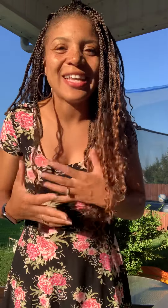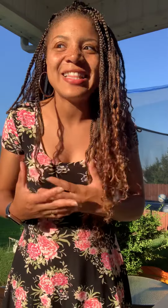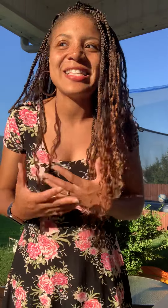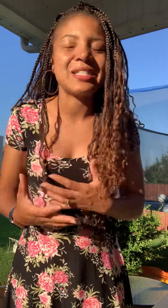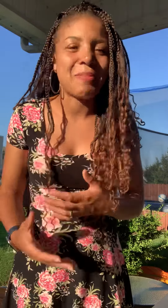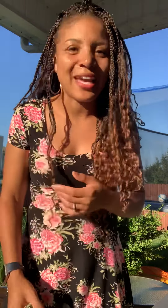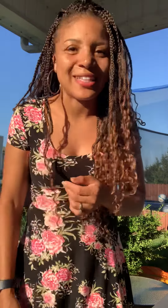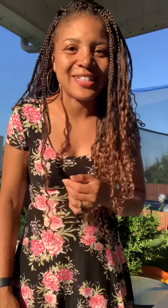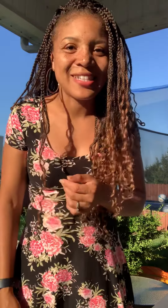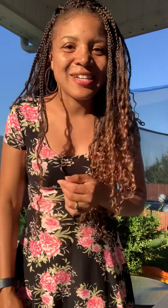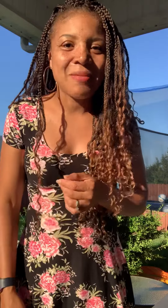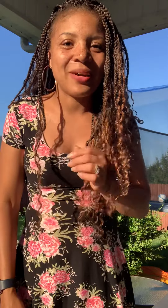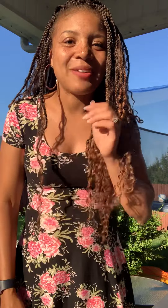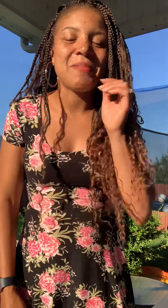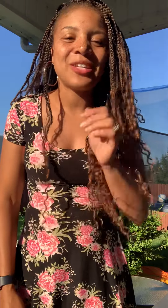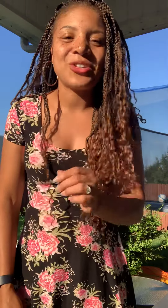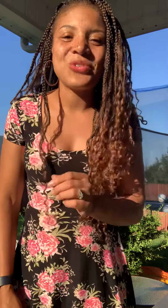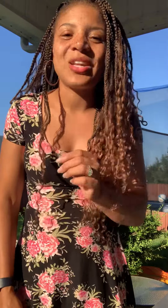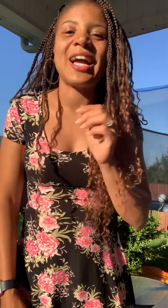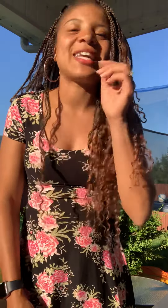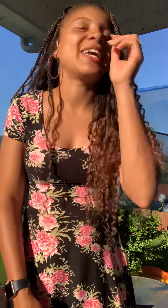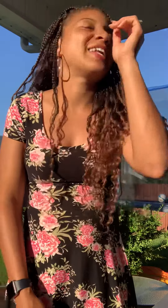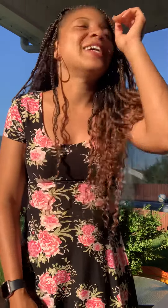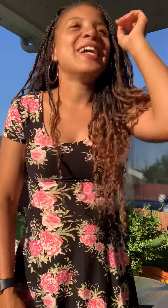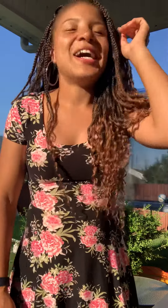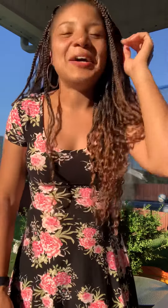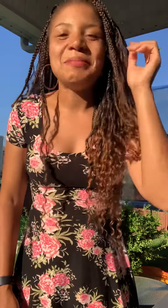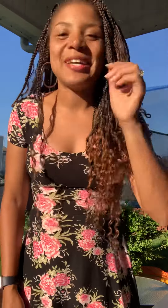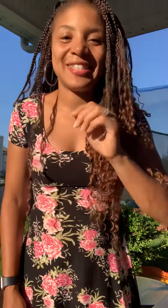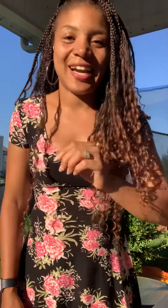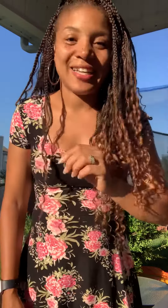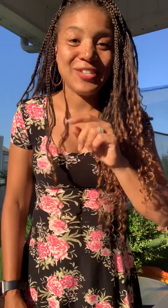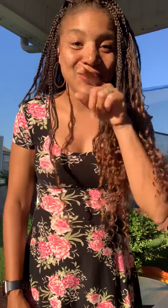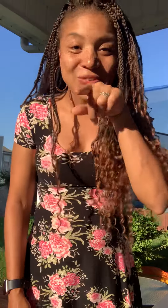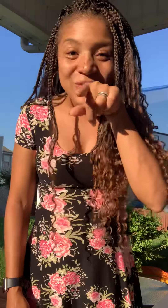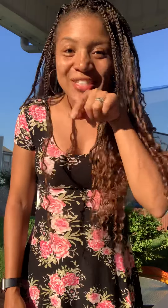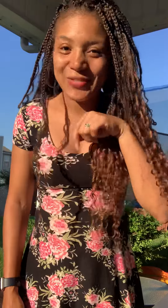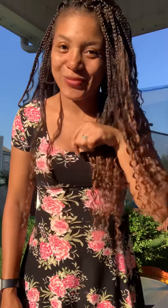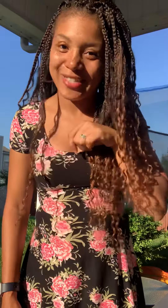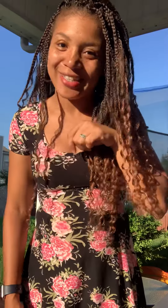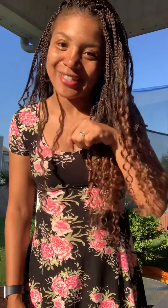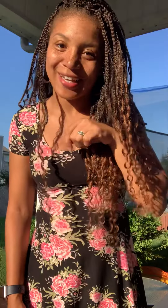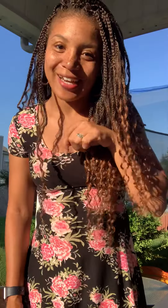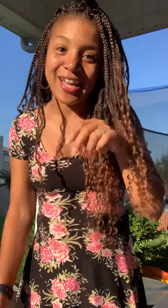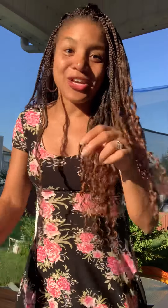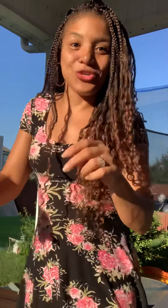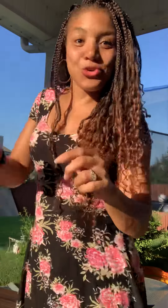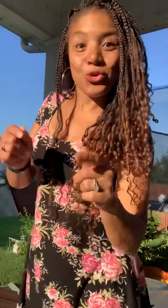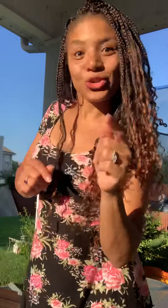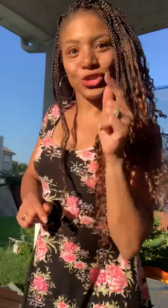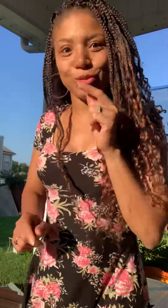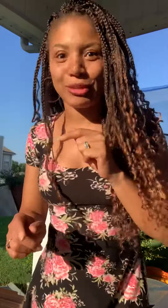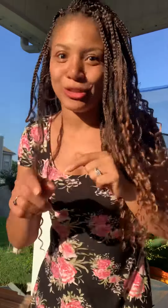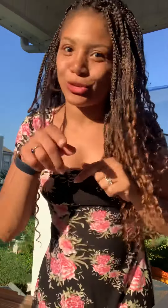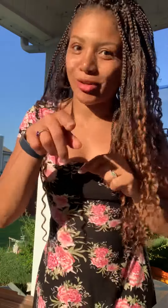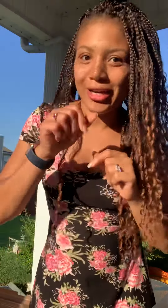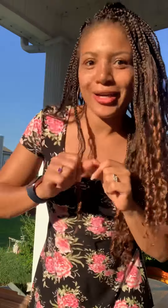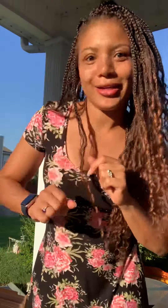in this space but make sure you lock in I'm excited you should be excited you should be trading